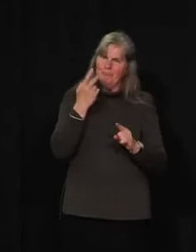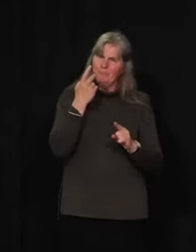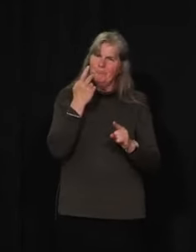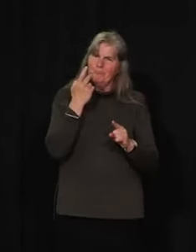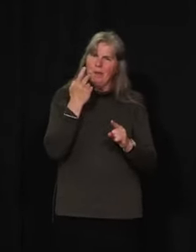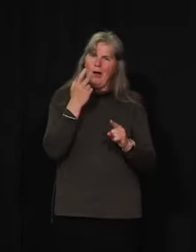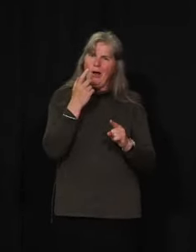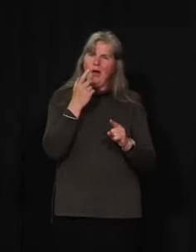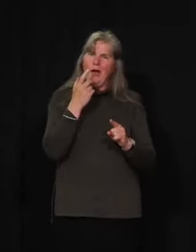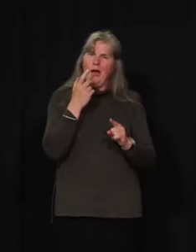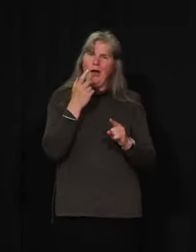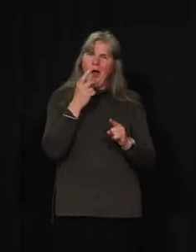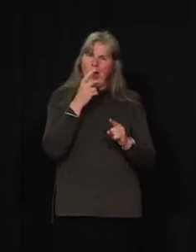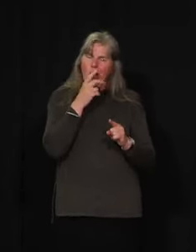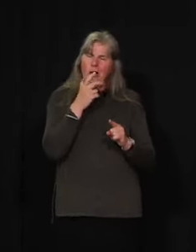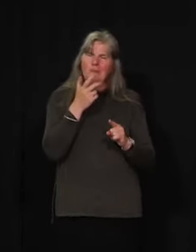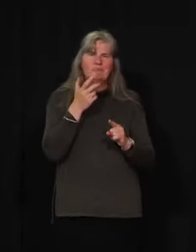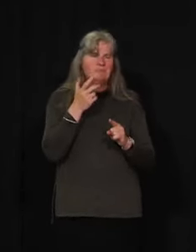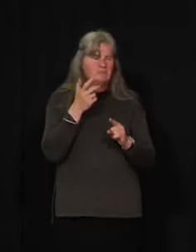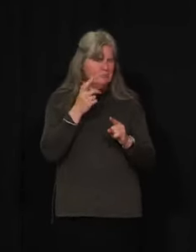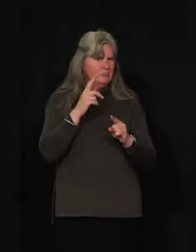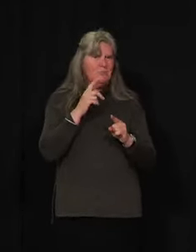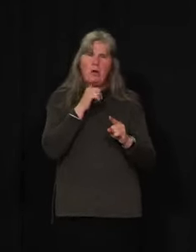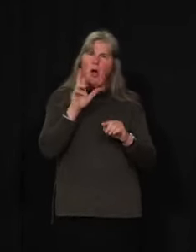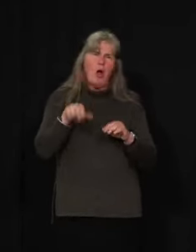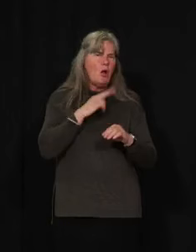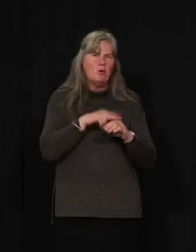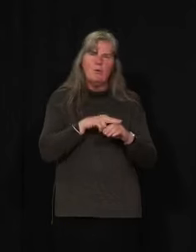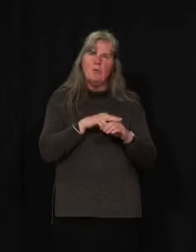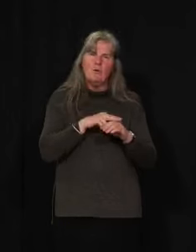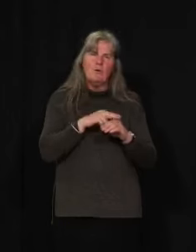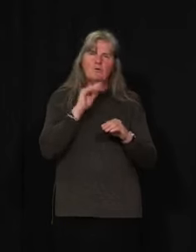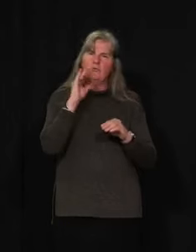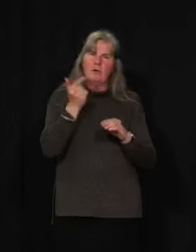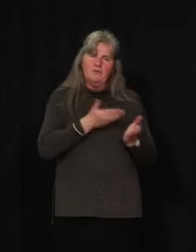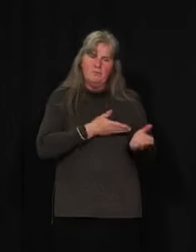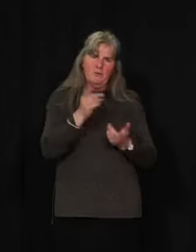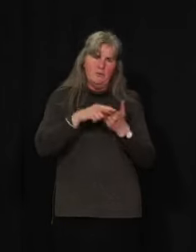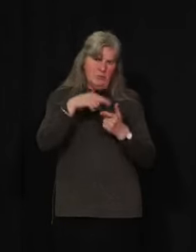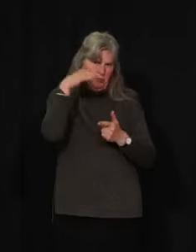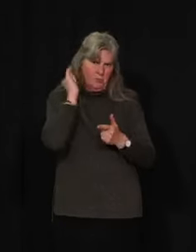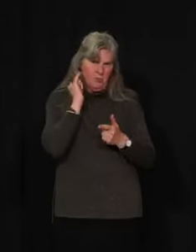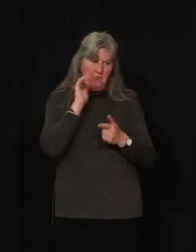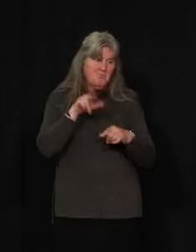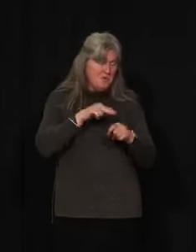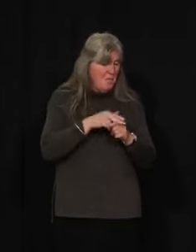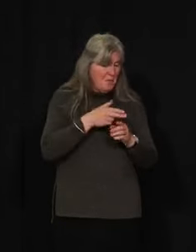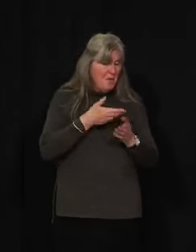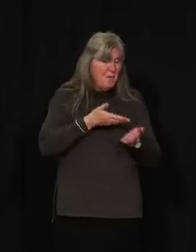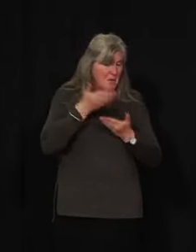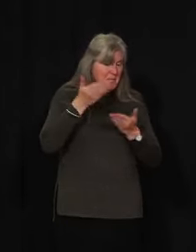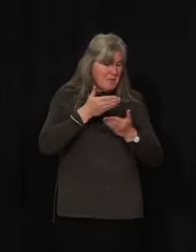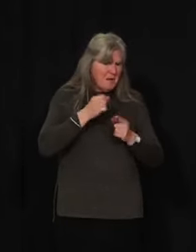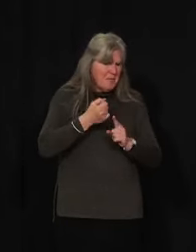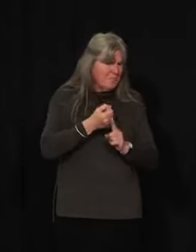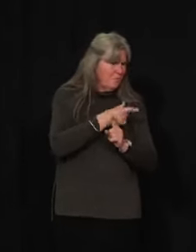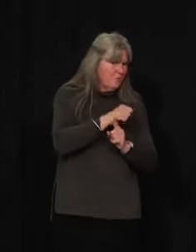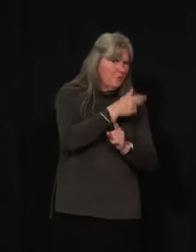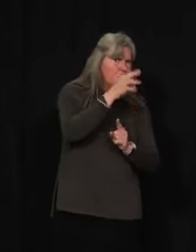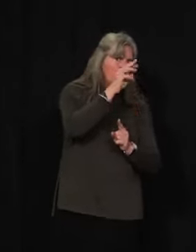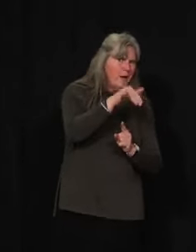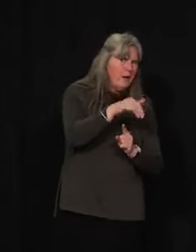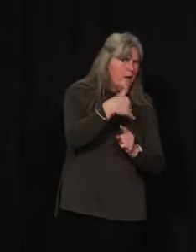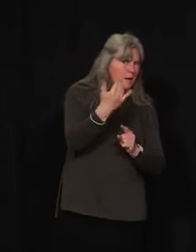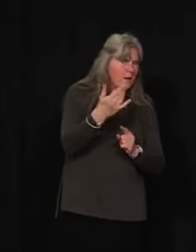in perhaps preferred pathways of drug supply, which has meant or which has likely resulted